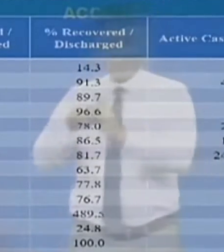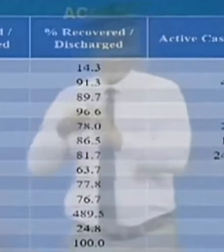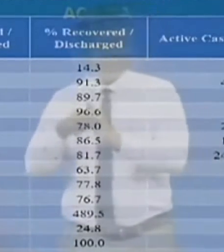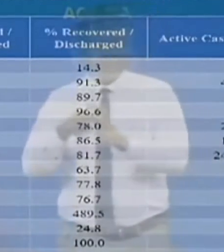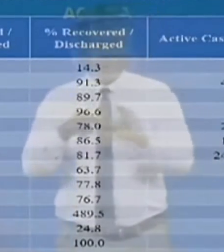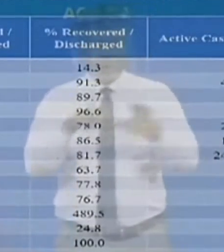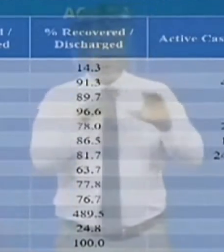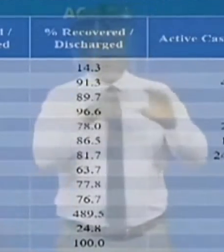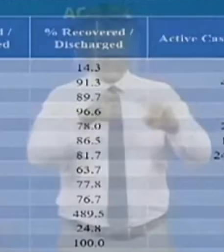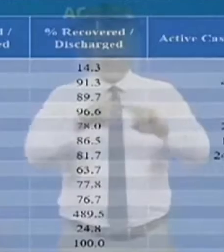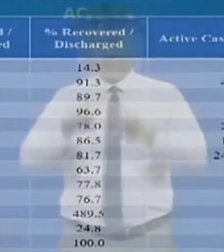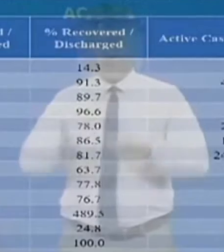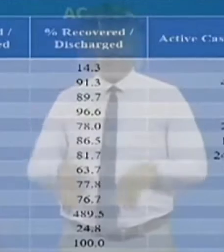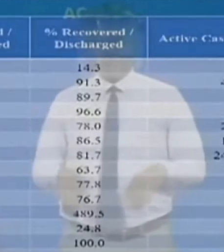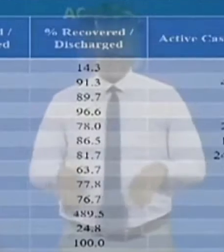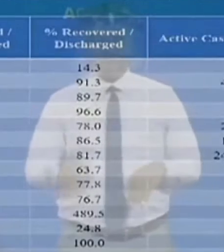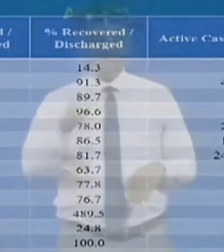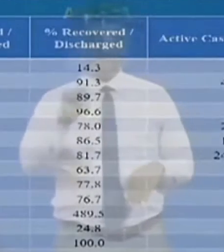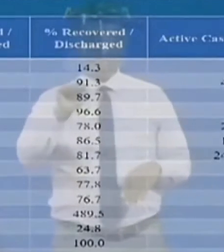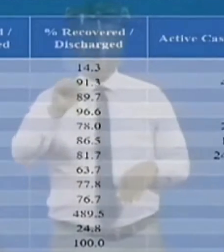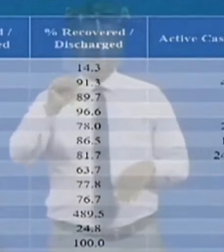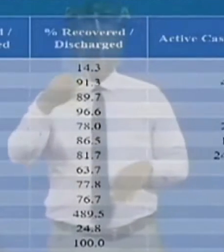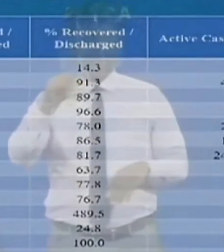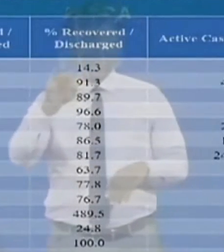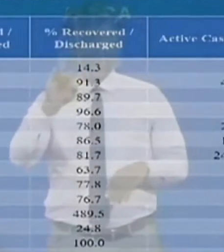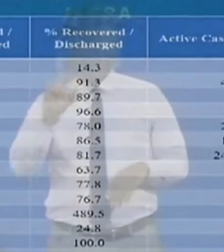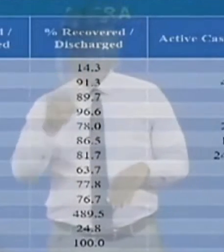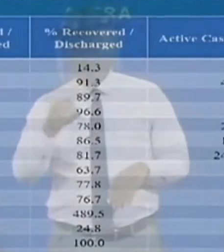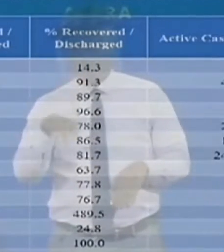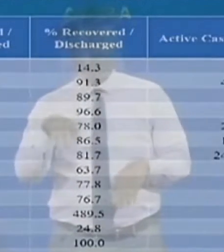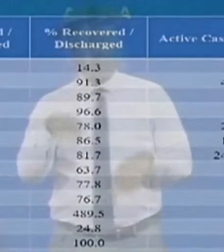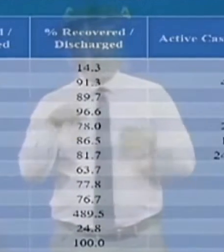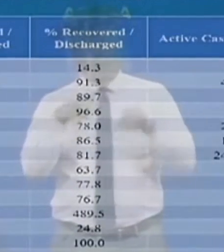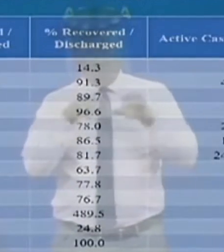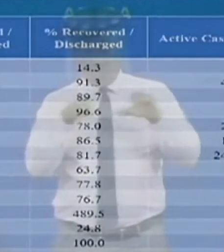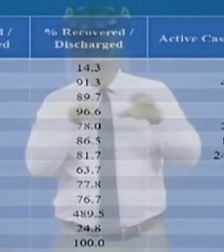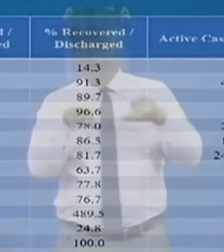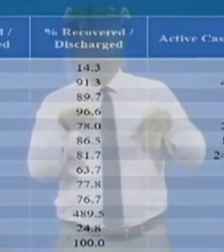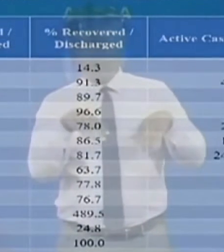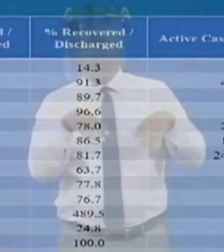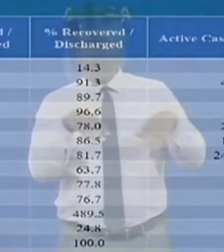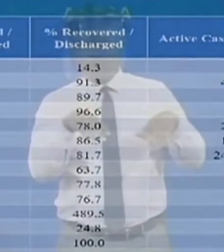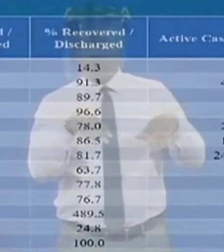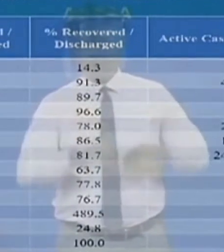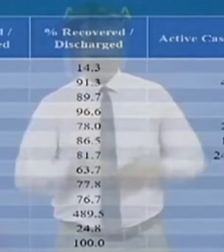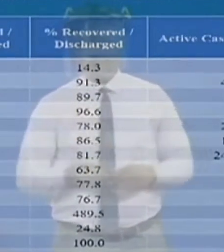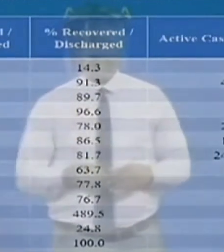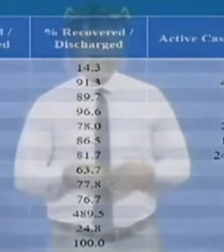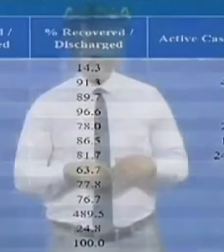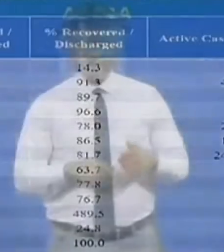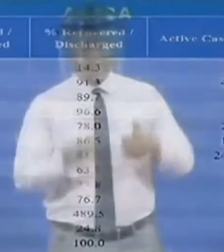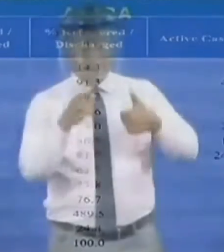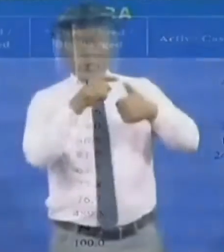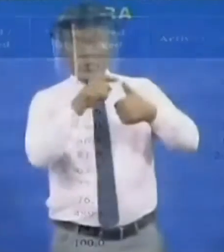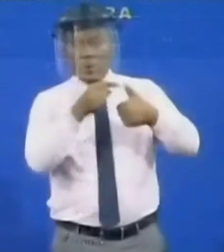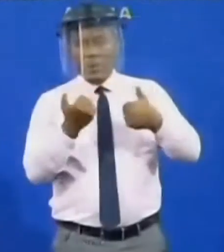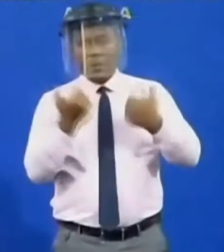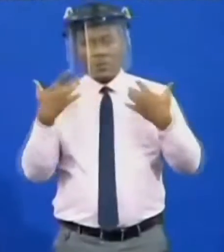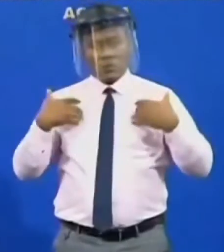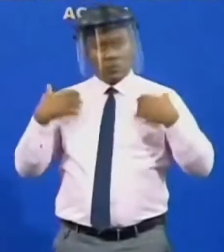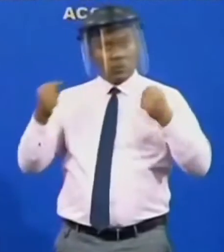the total cases discharged